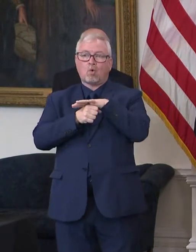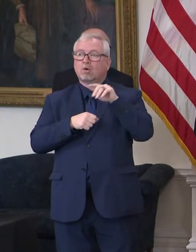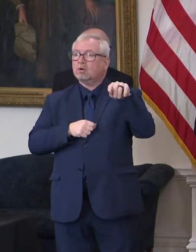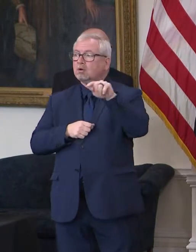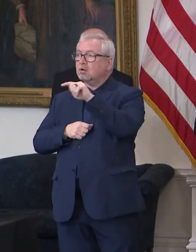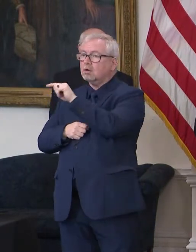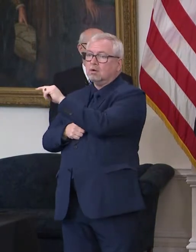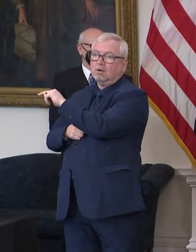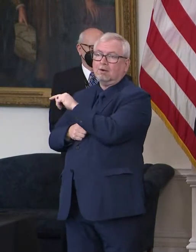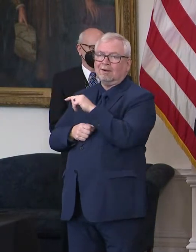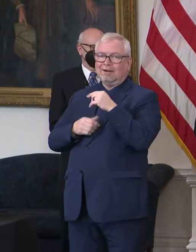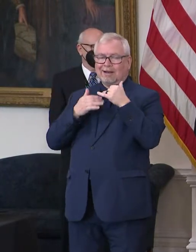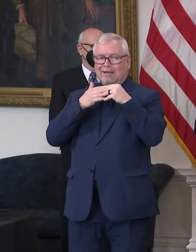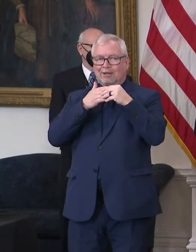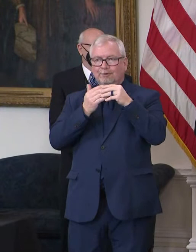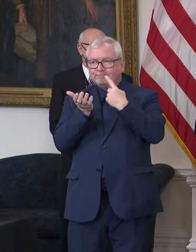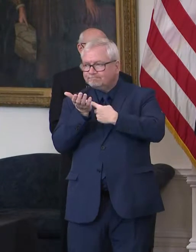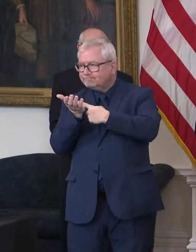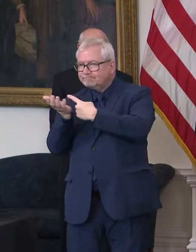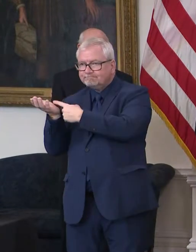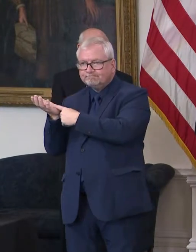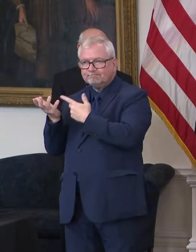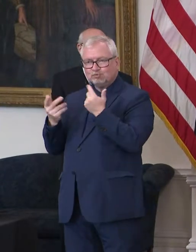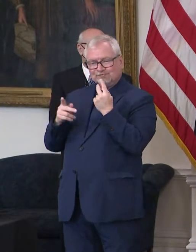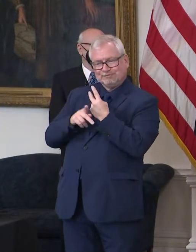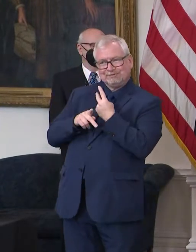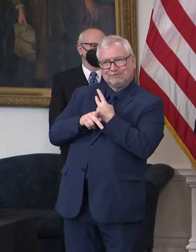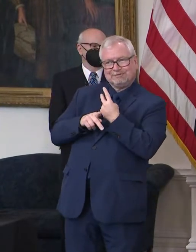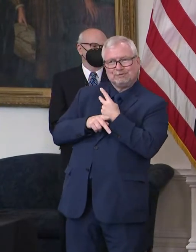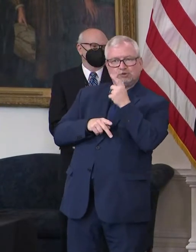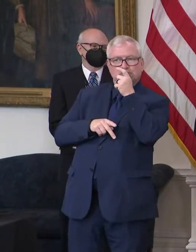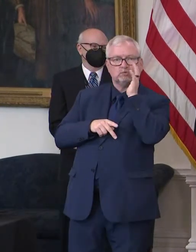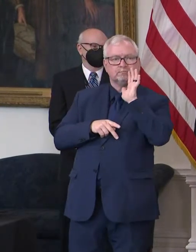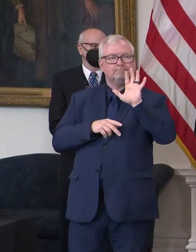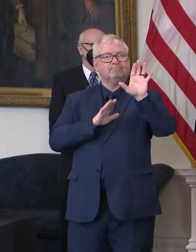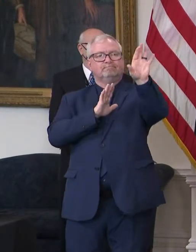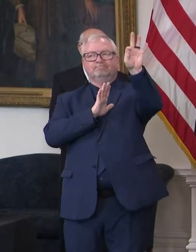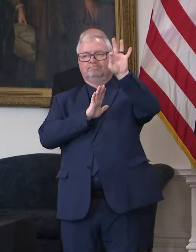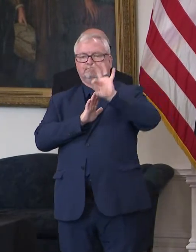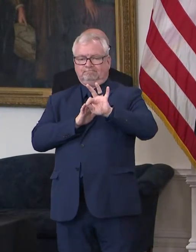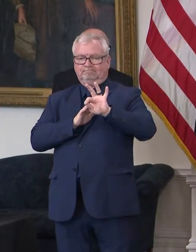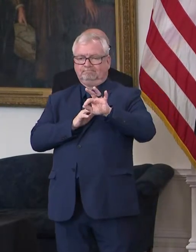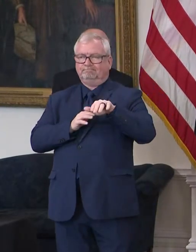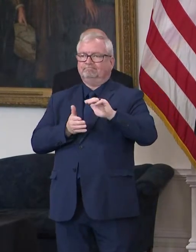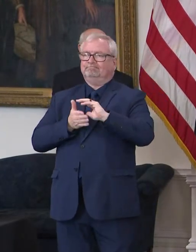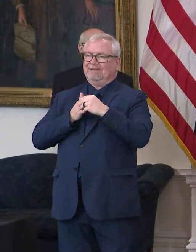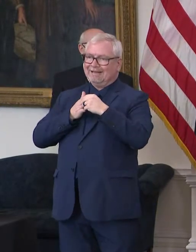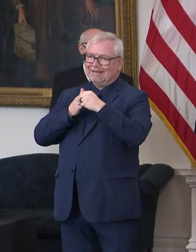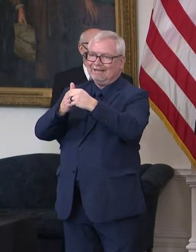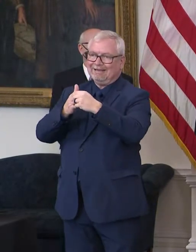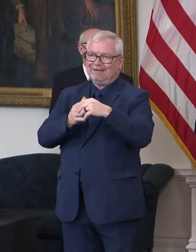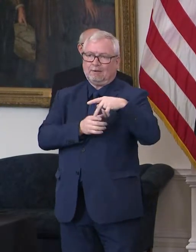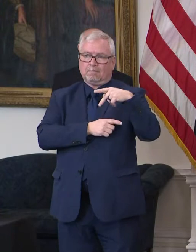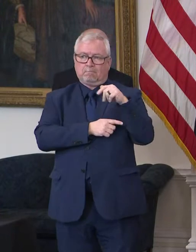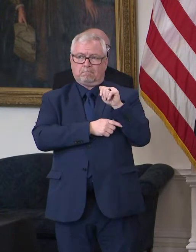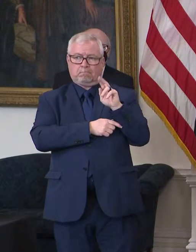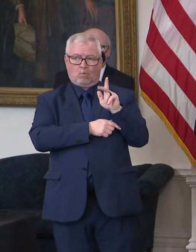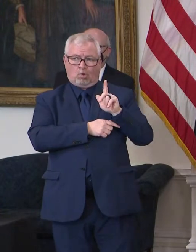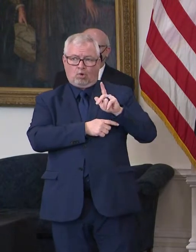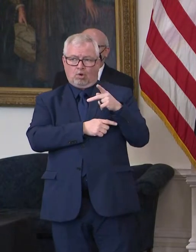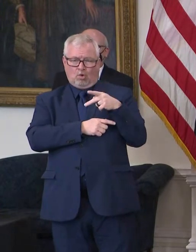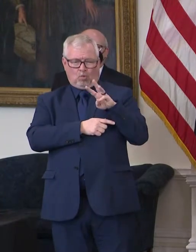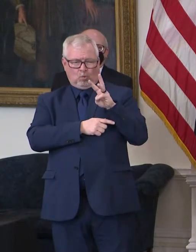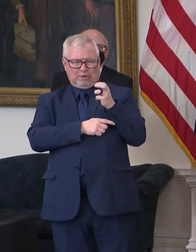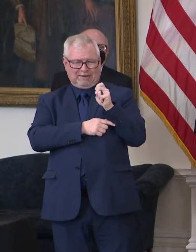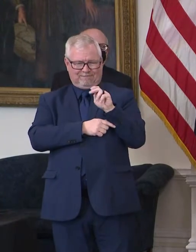I want thank Paul Wiedefeld for his service there, and we look forward to finding somebody that will continue to make some improvements.